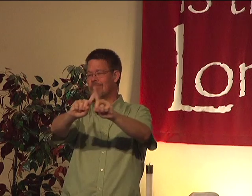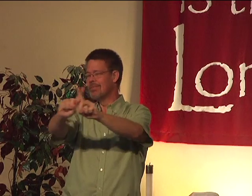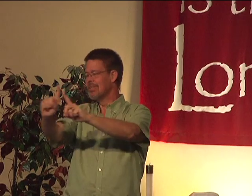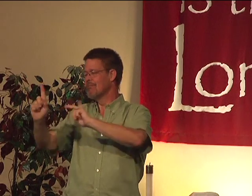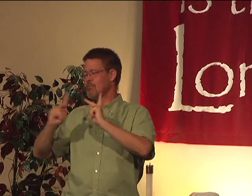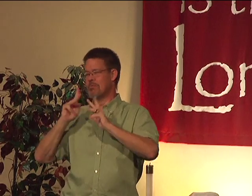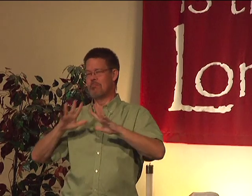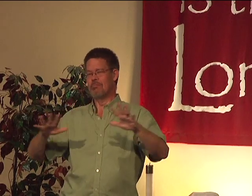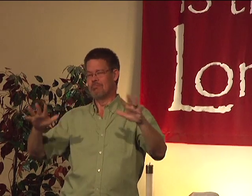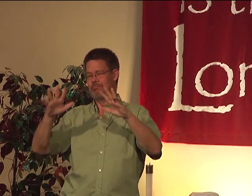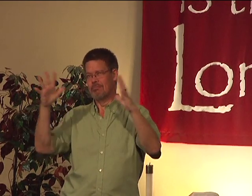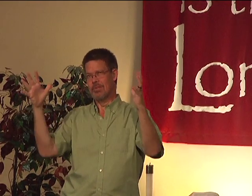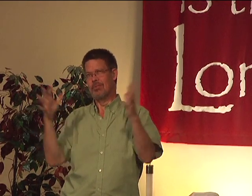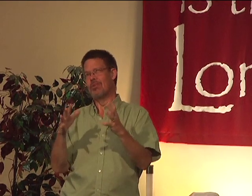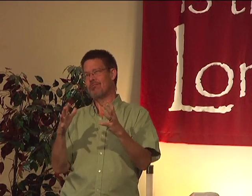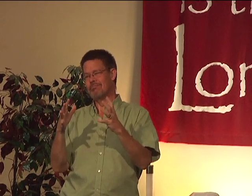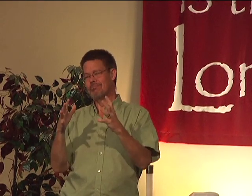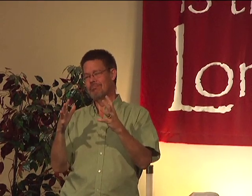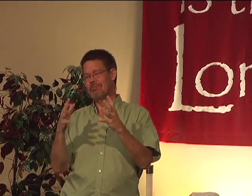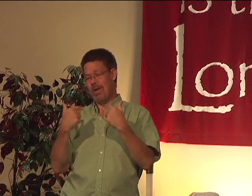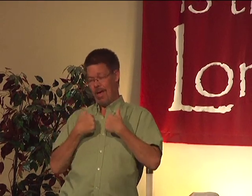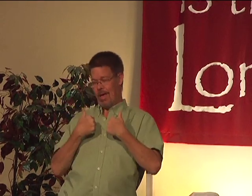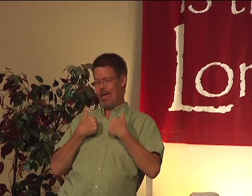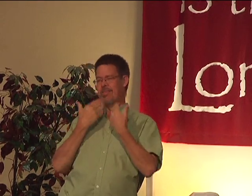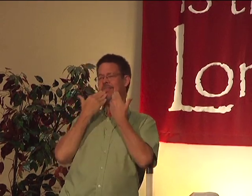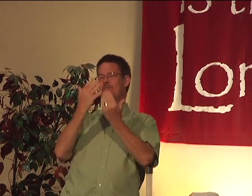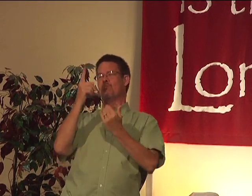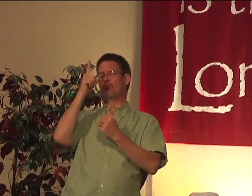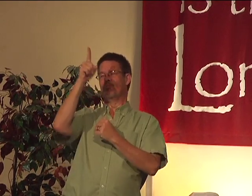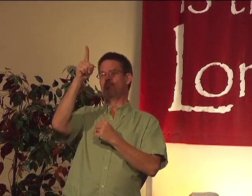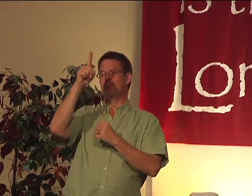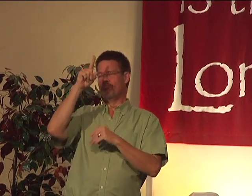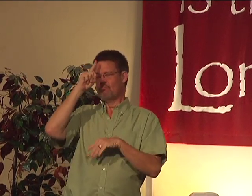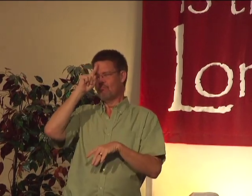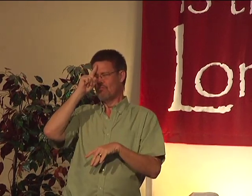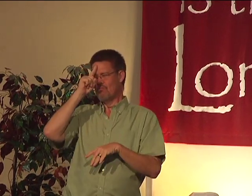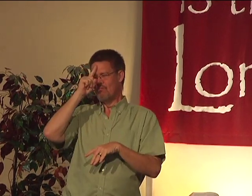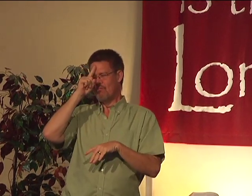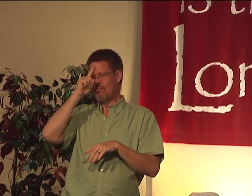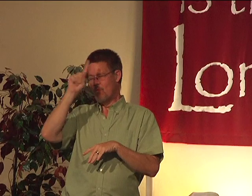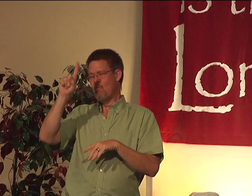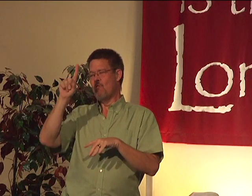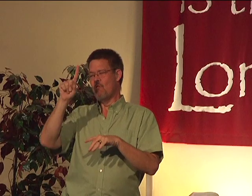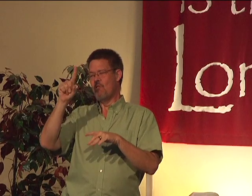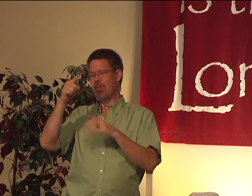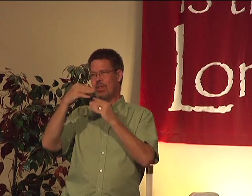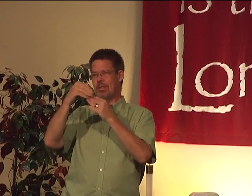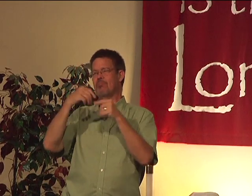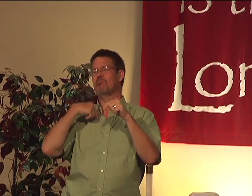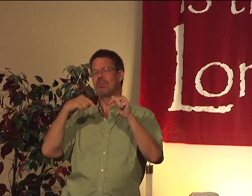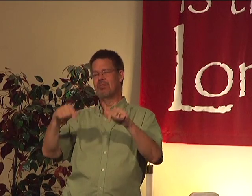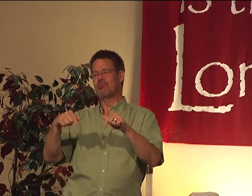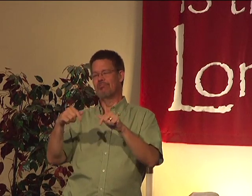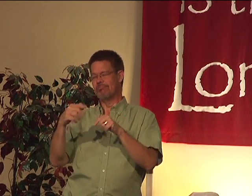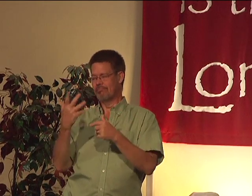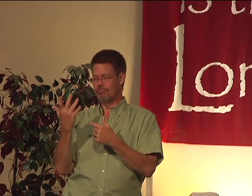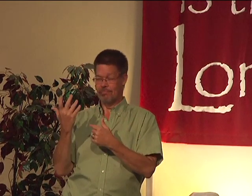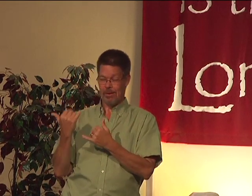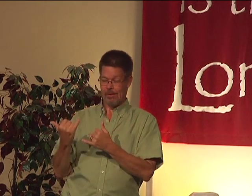for your power putting each person here, having them come together. And I thank you for leading me